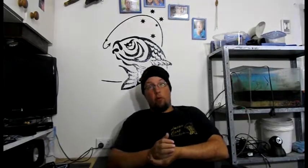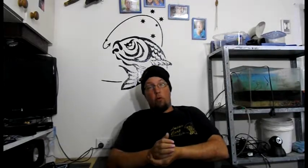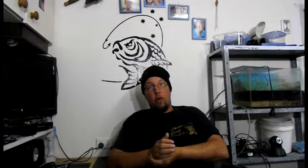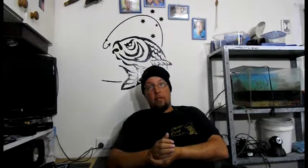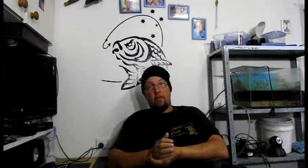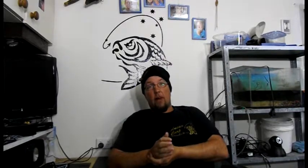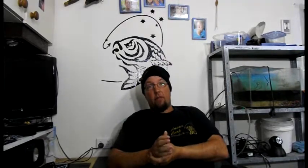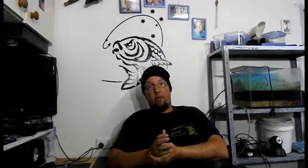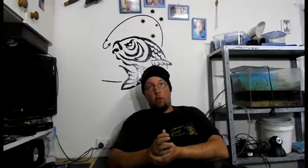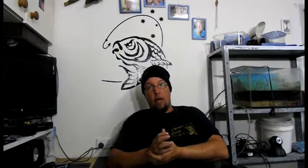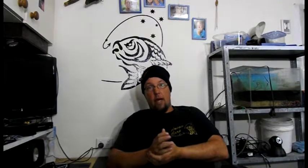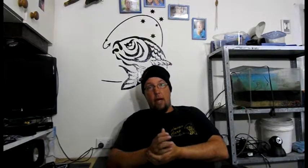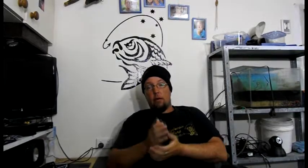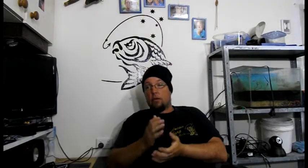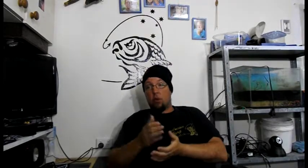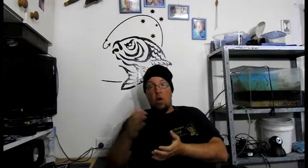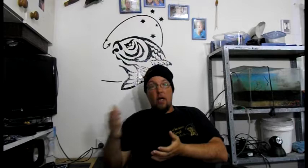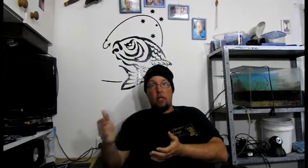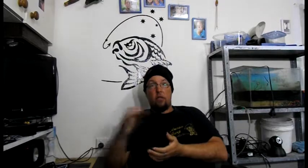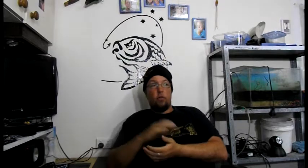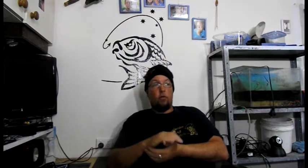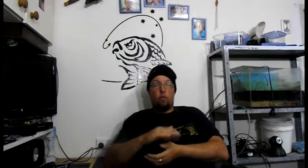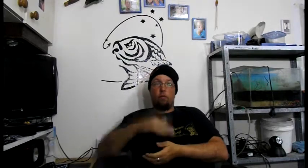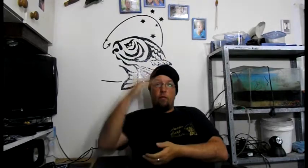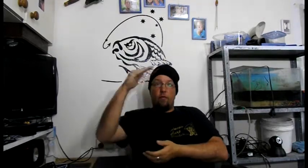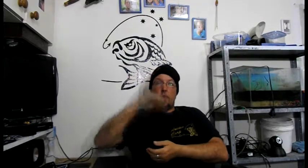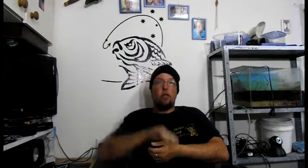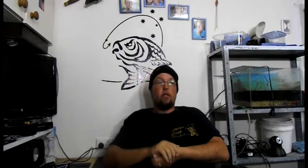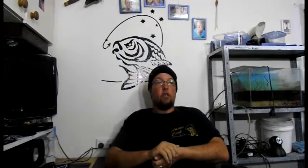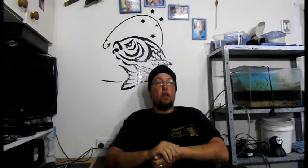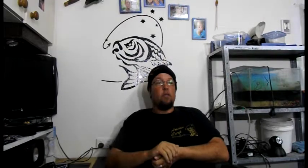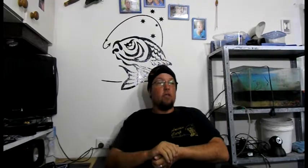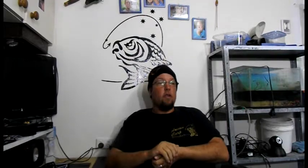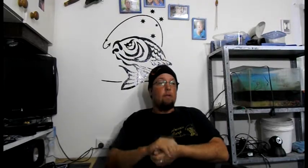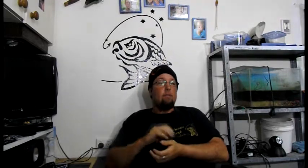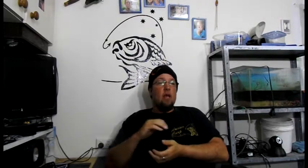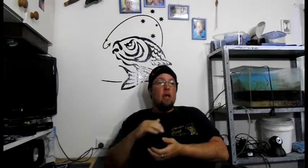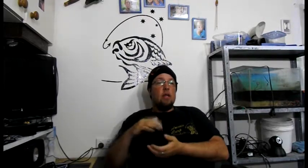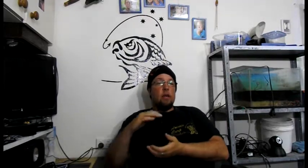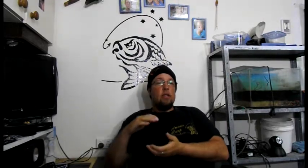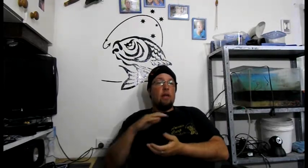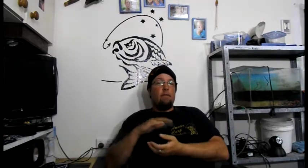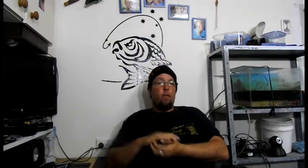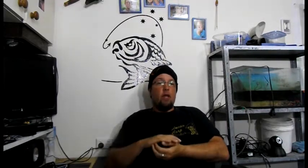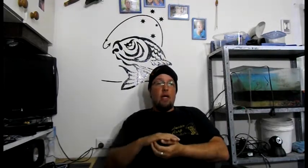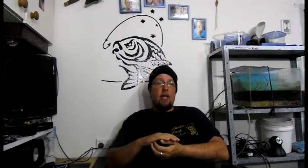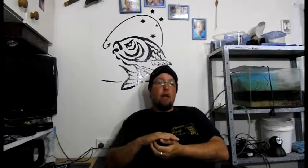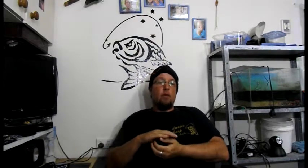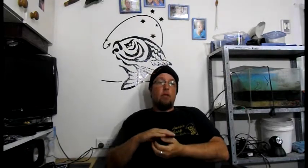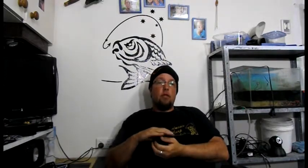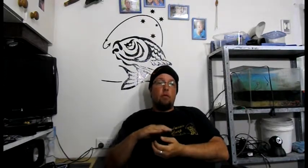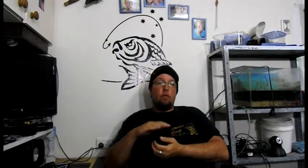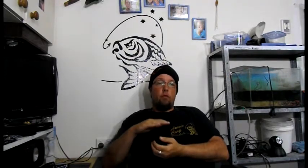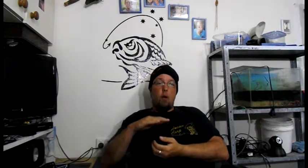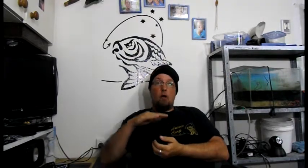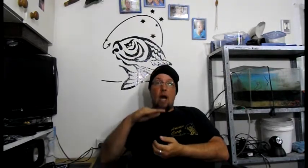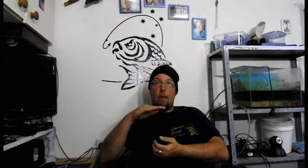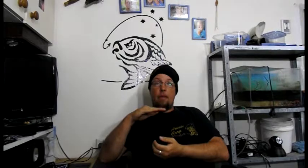waterways for up to 48 hours prior to floating to the surface. Now in that 48 hours, while carp have